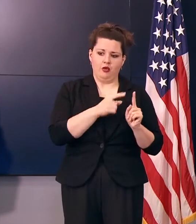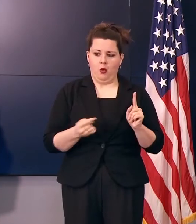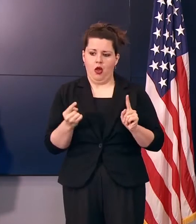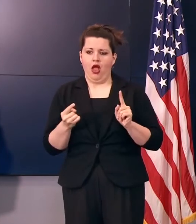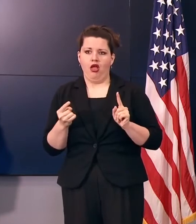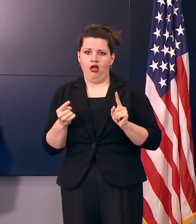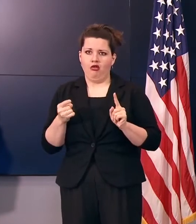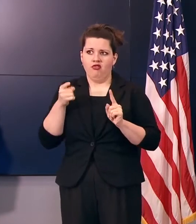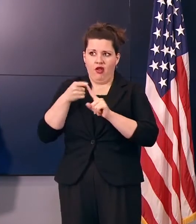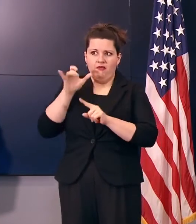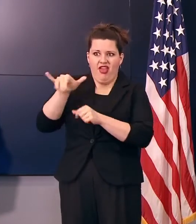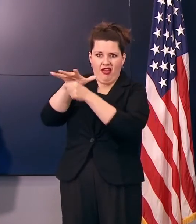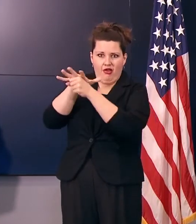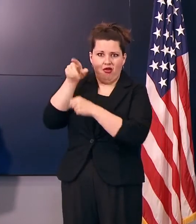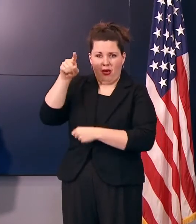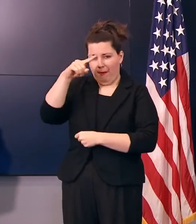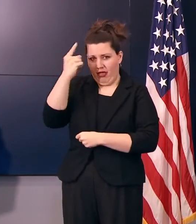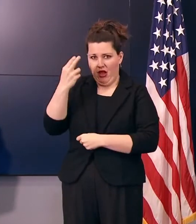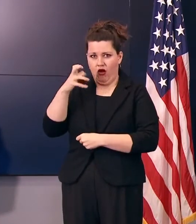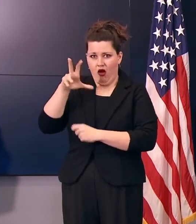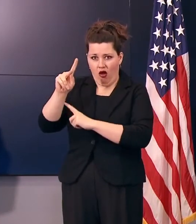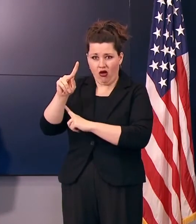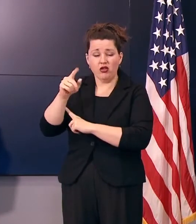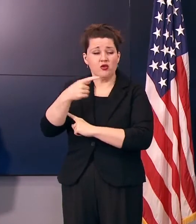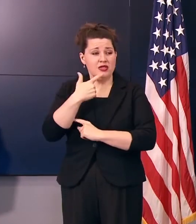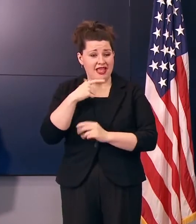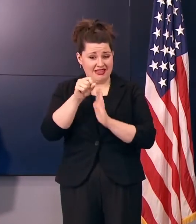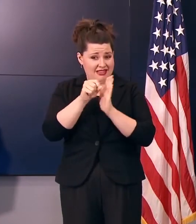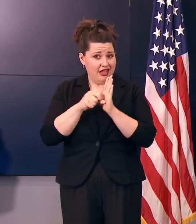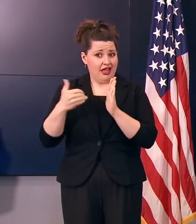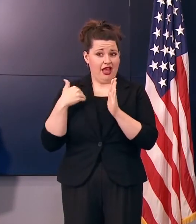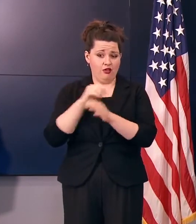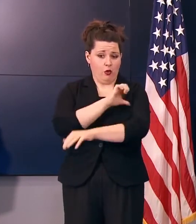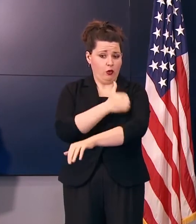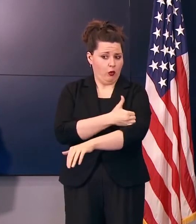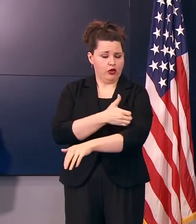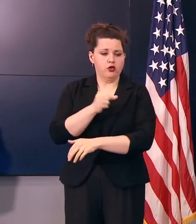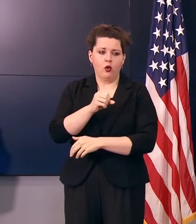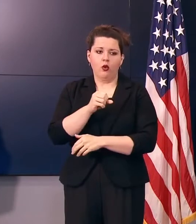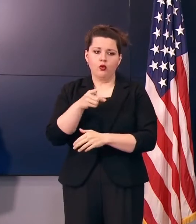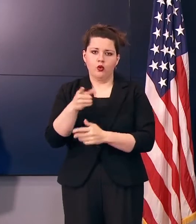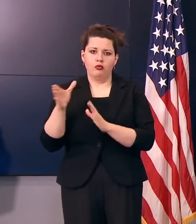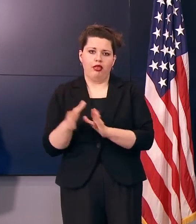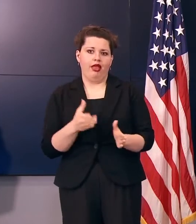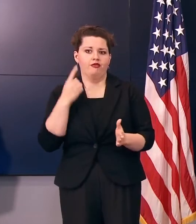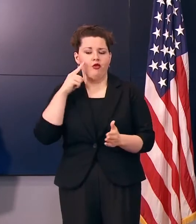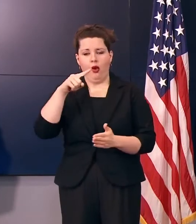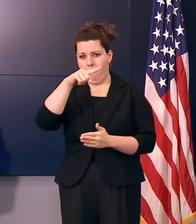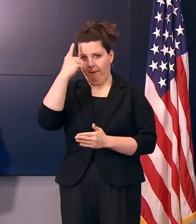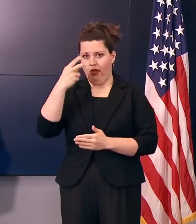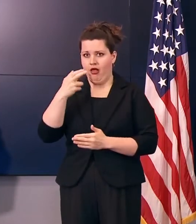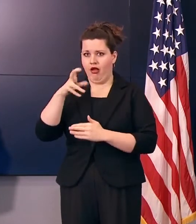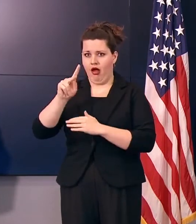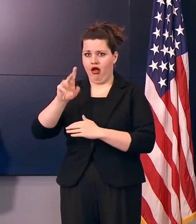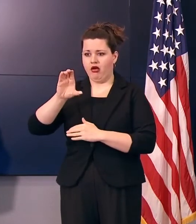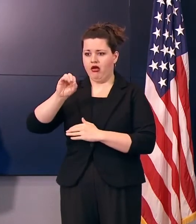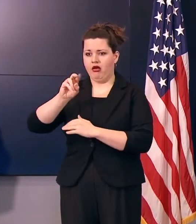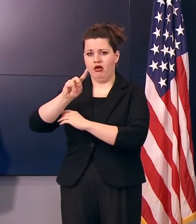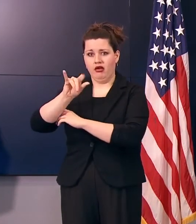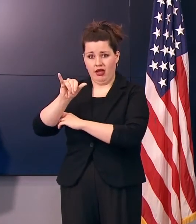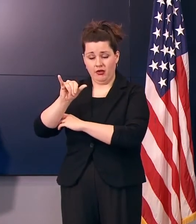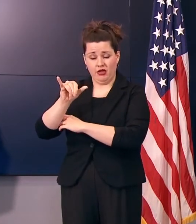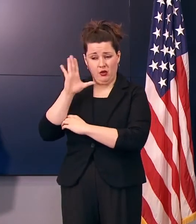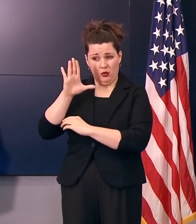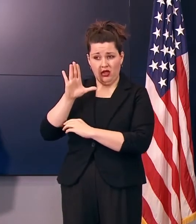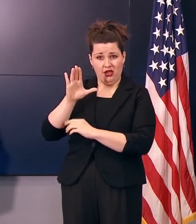this area. So you just said the state has the authority. So what is your strategy for Blackhawk County going forward? For example, mean, would be one of your